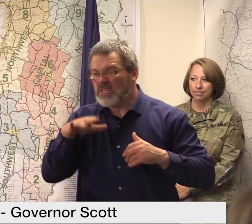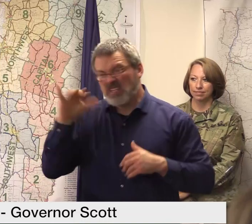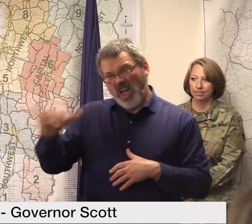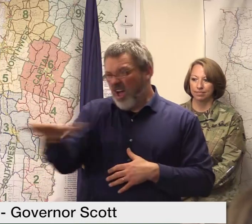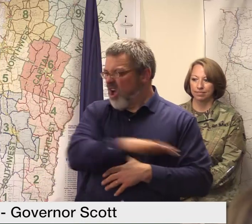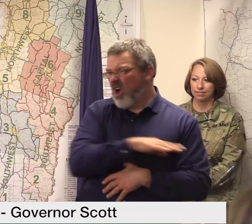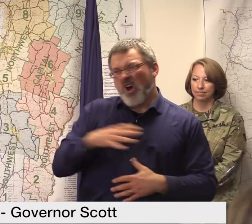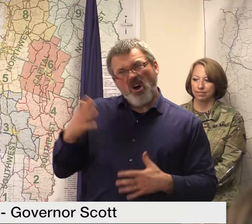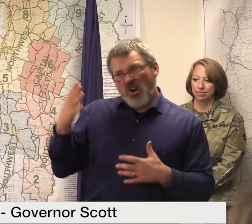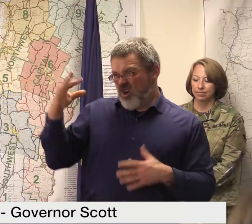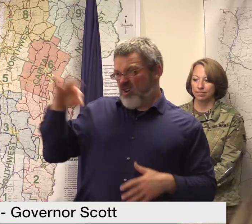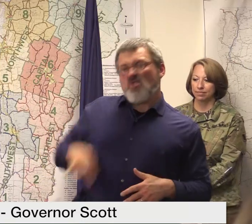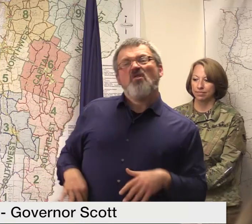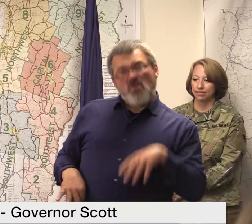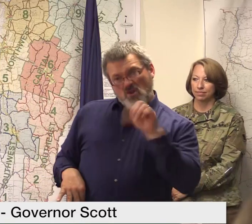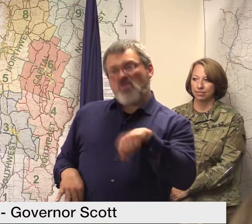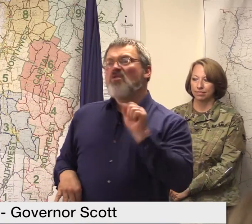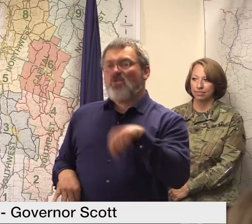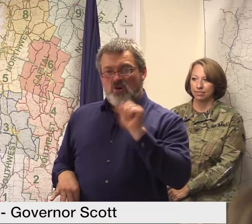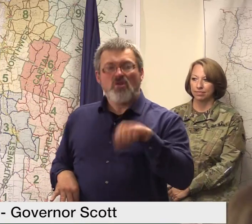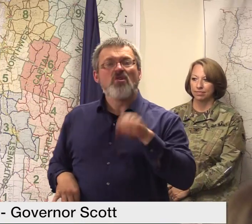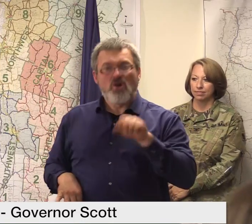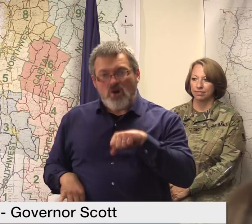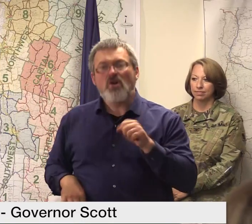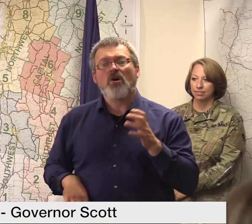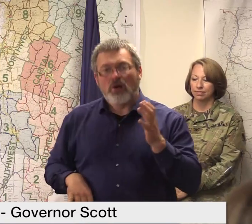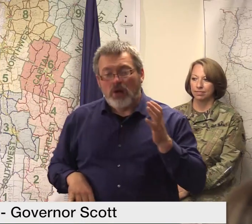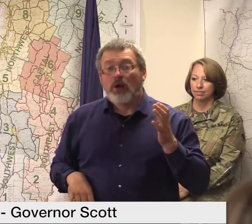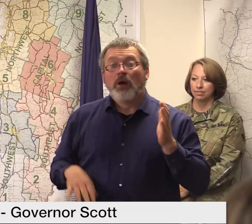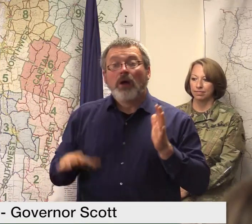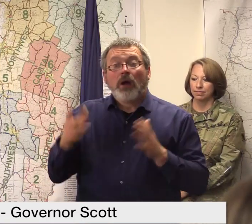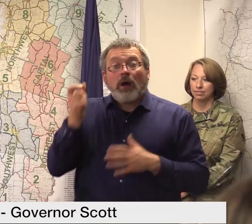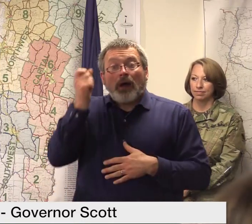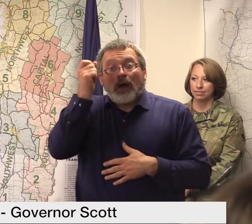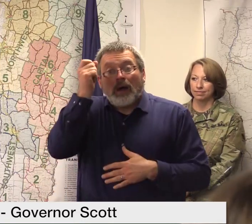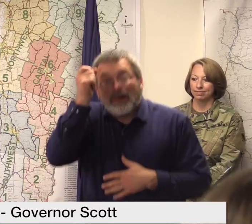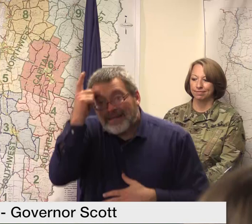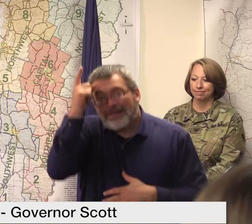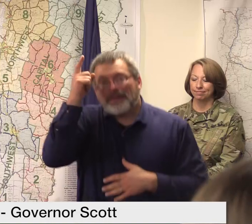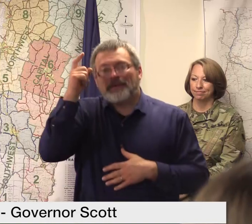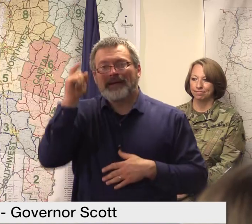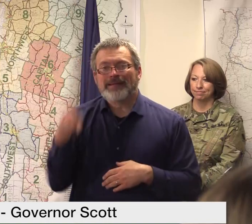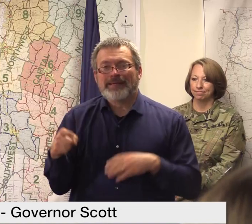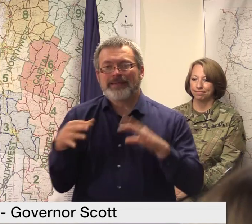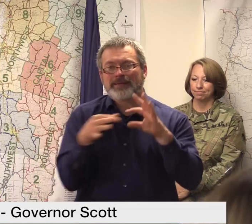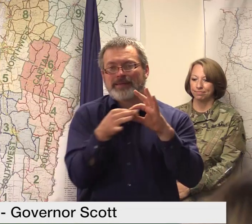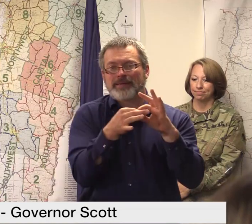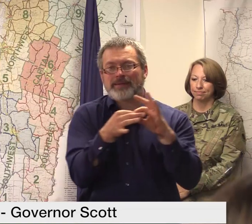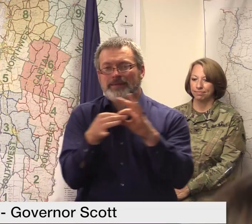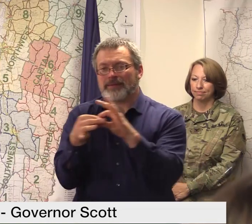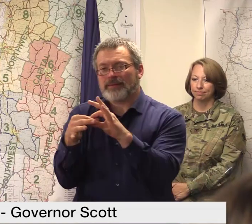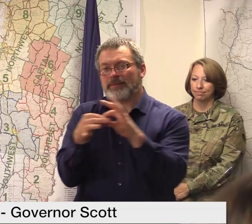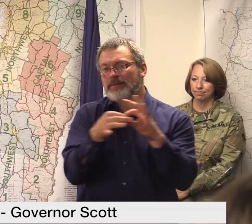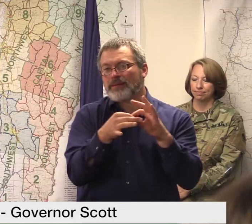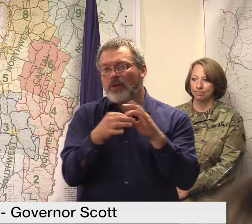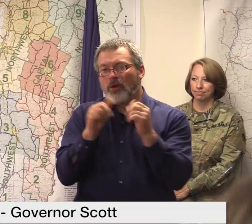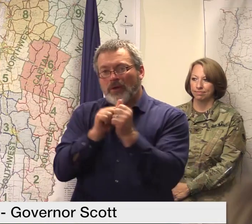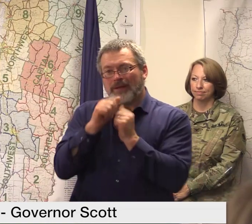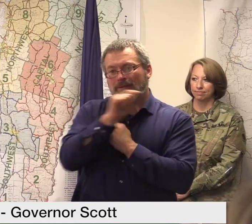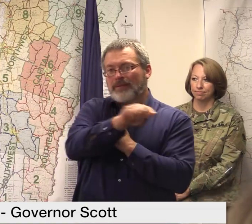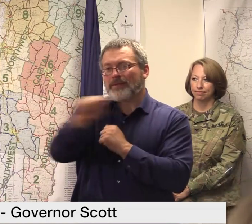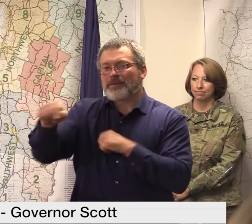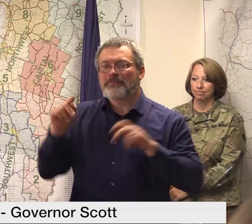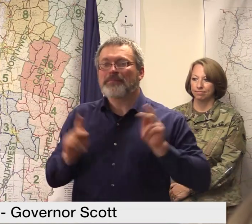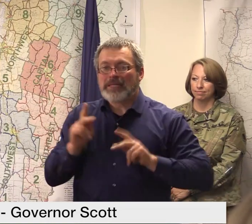that we're focused on but it has to be combined with an equal effort on mitigation there's going to